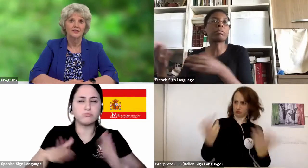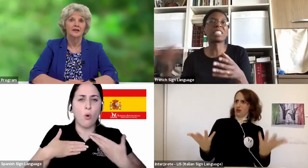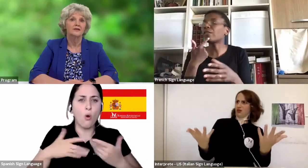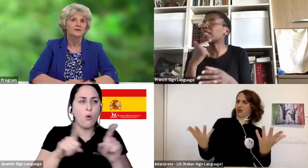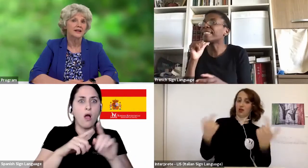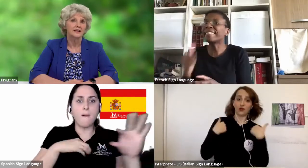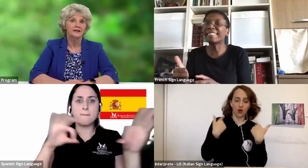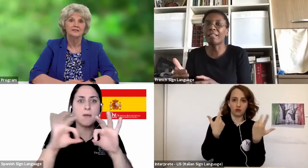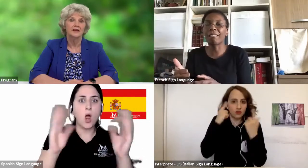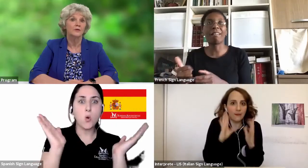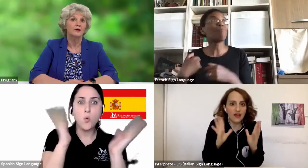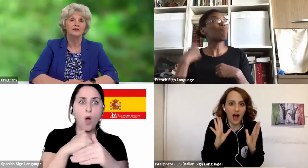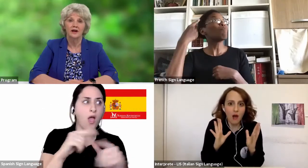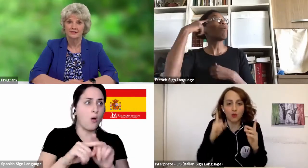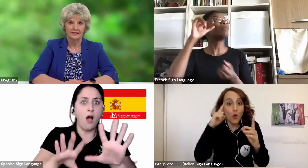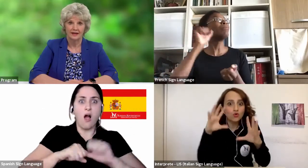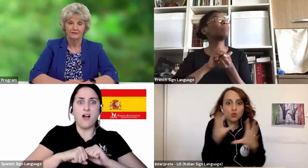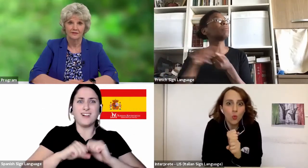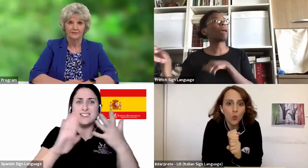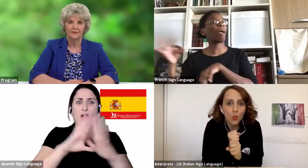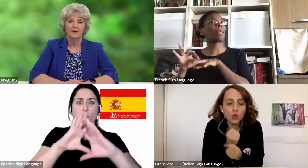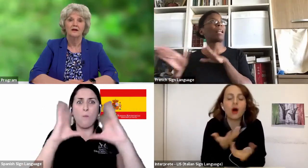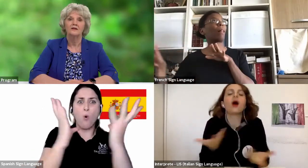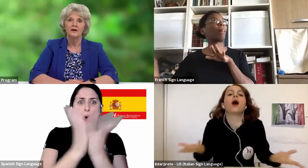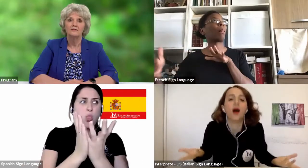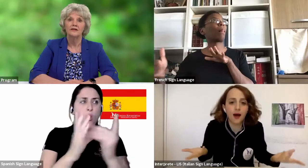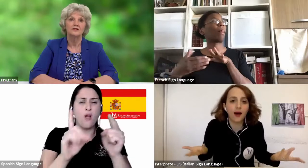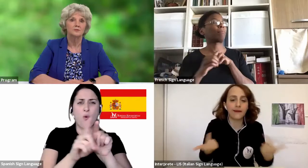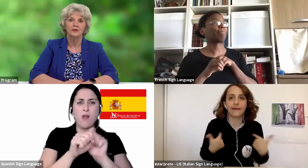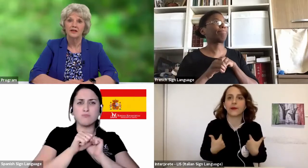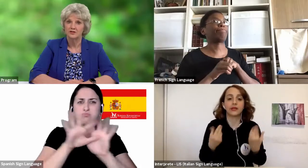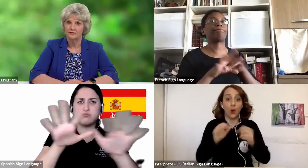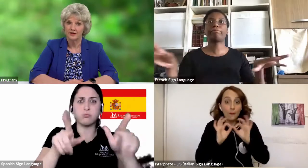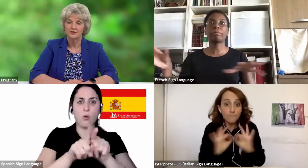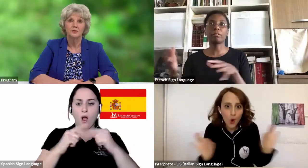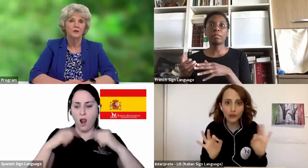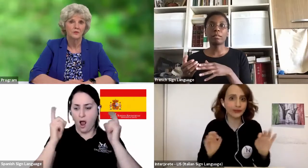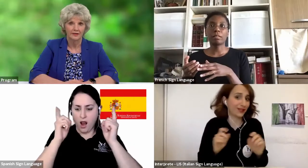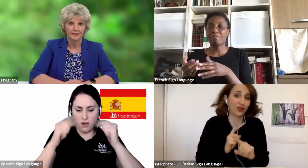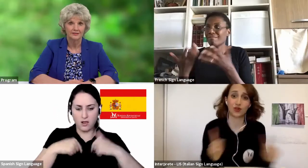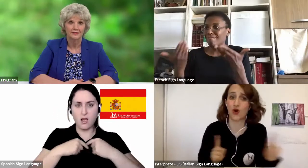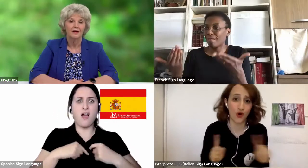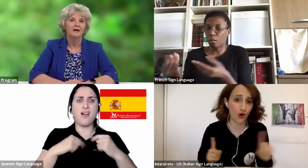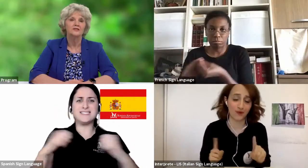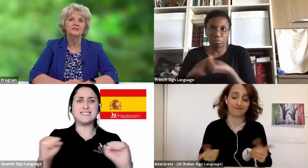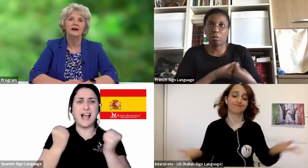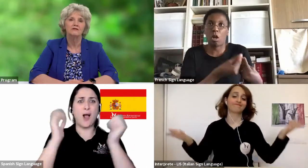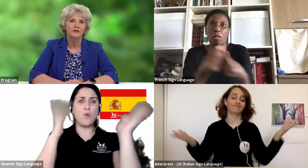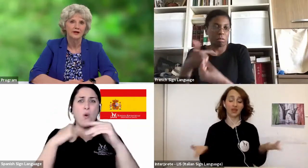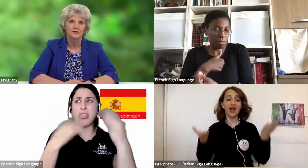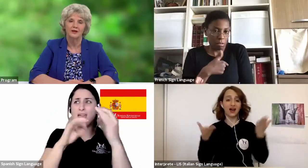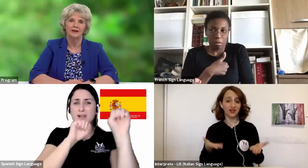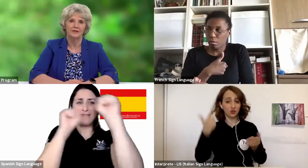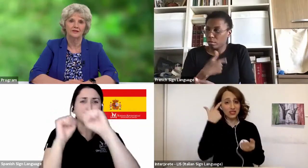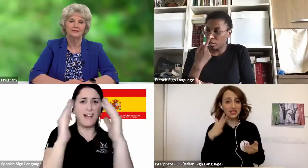hearts that are telling us that we are not safe. COVID has brought each of us to an awareness of just how